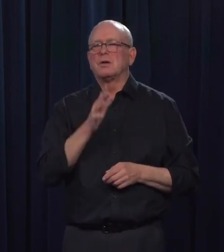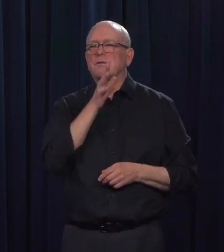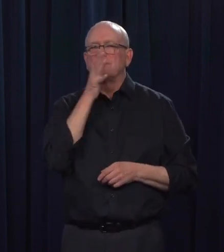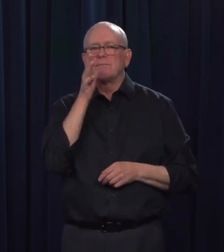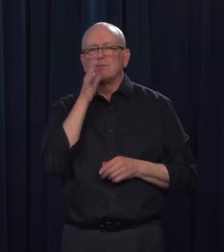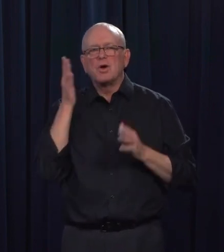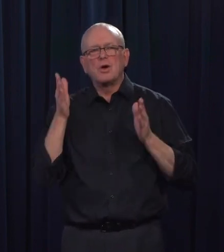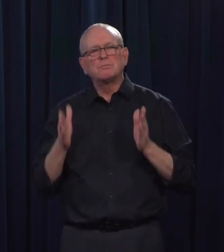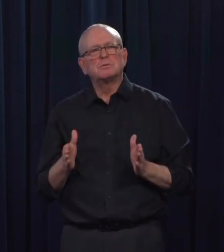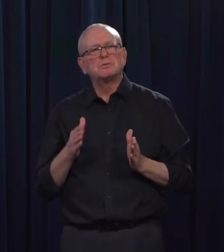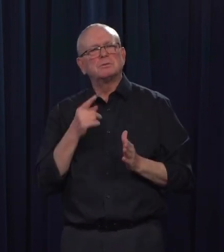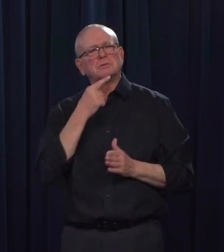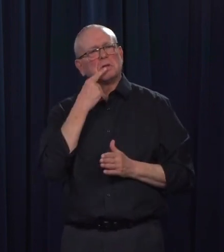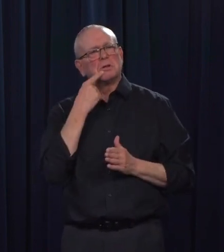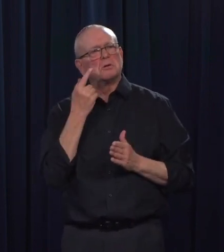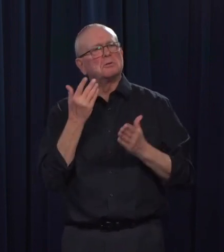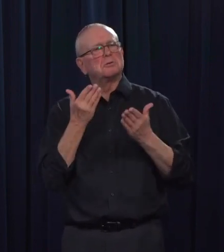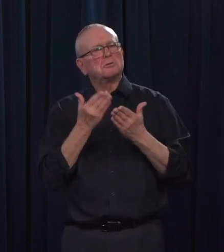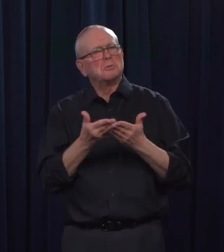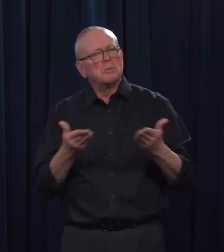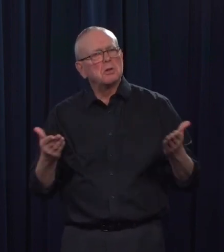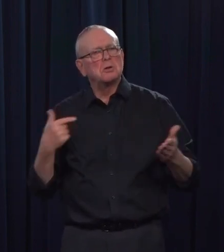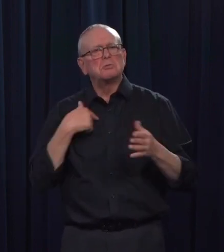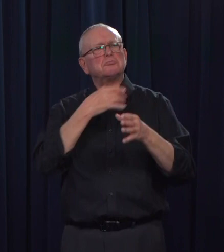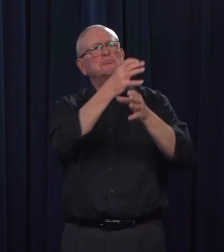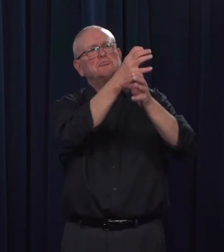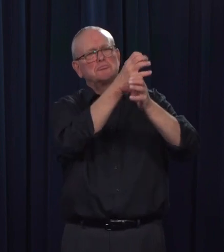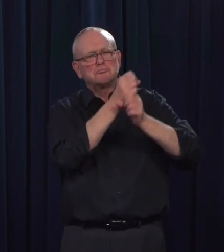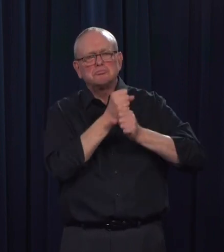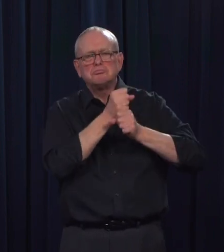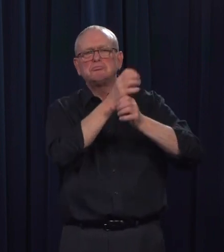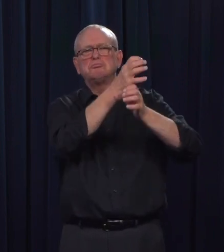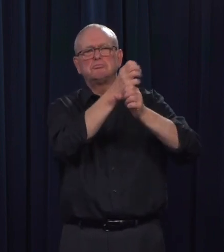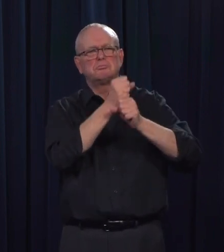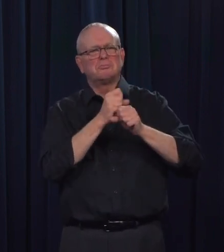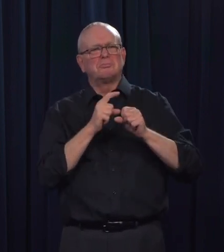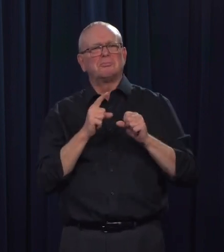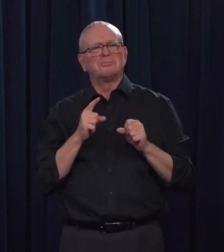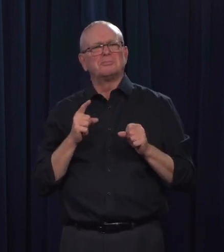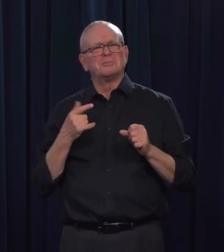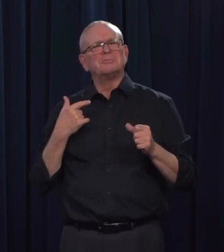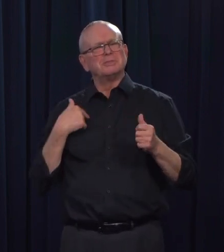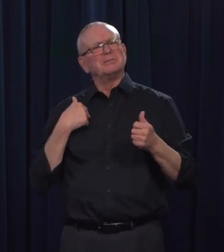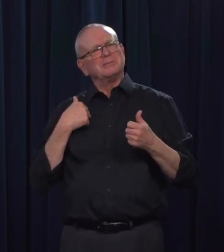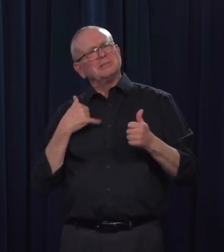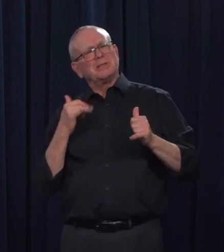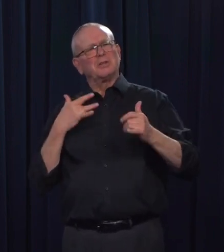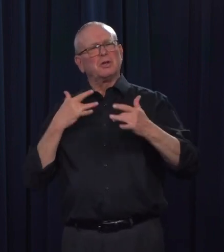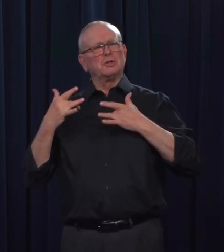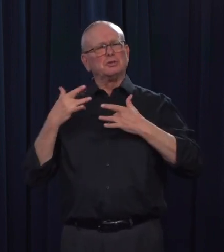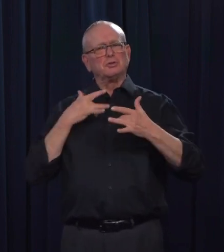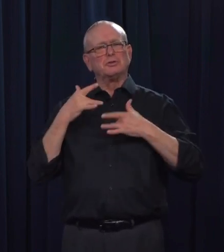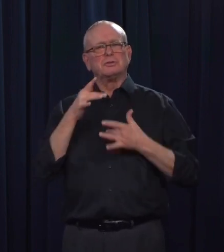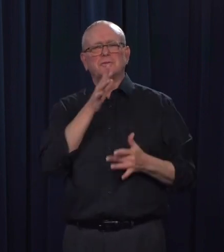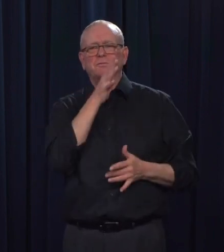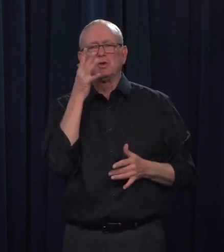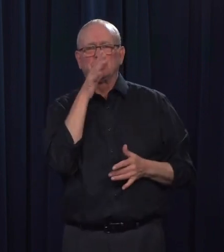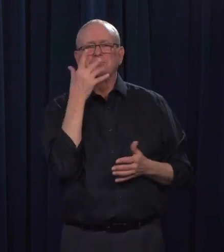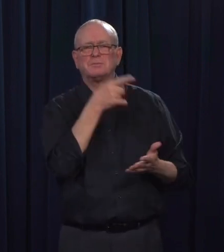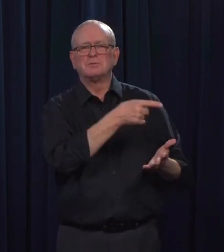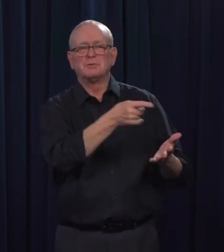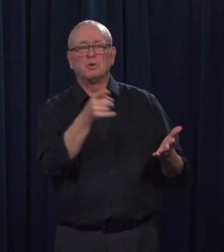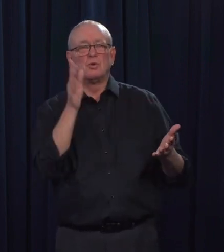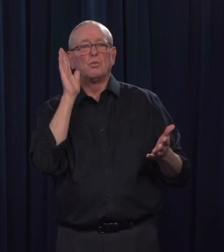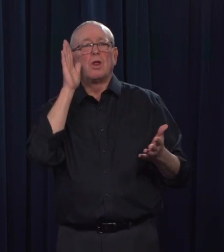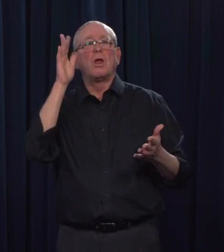okay. But there are some concerns about getting key supplies in the future as we head into feeding and spring. So, you know, if